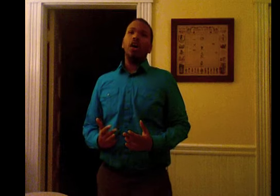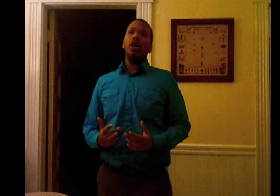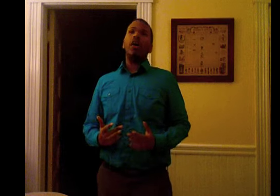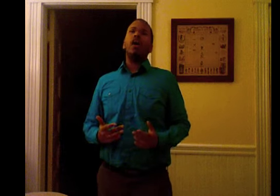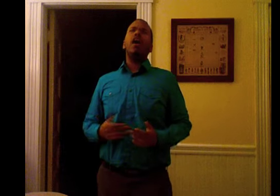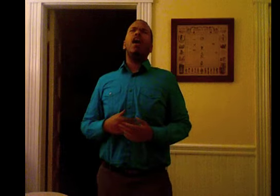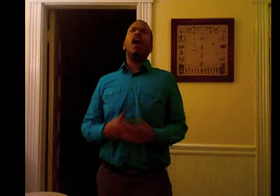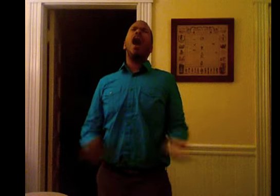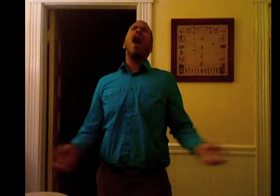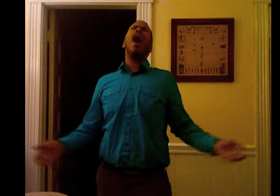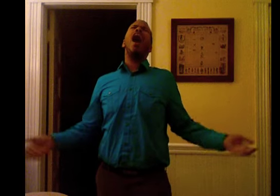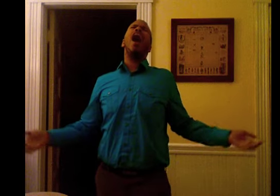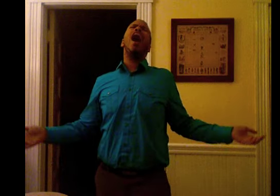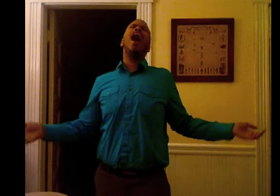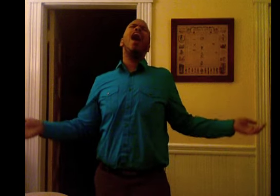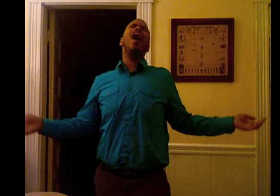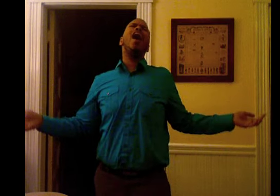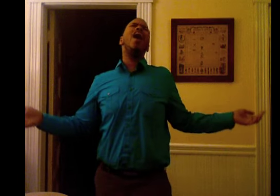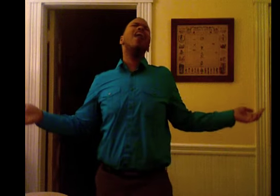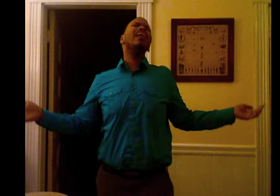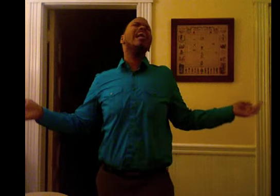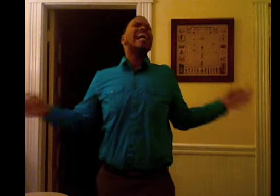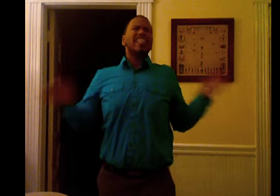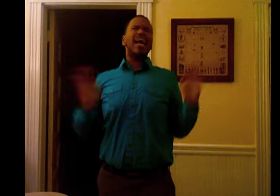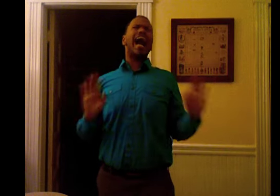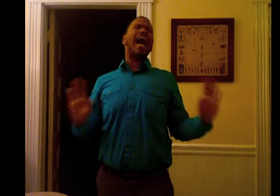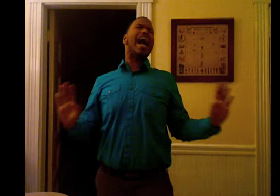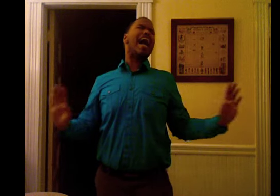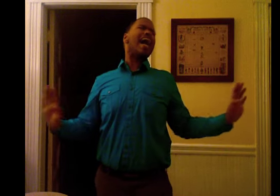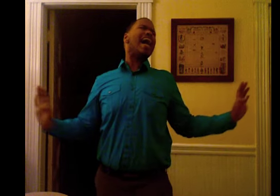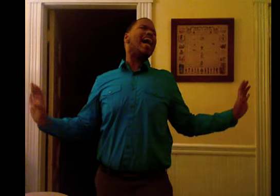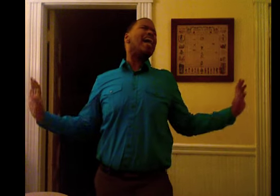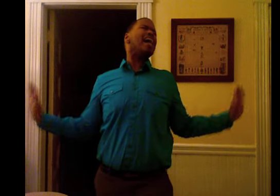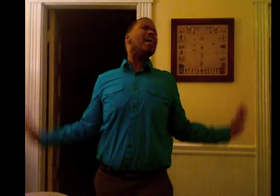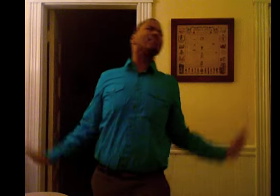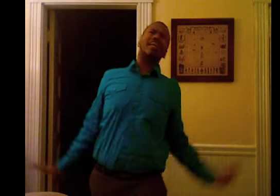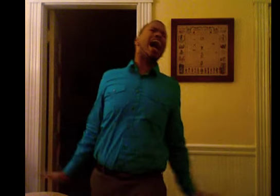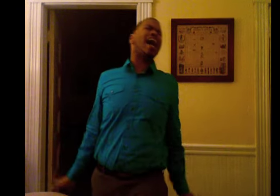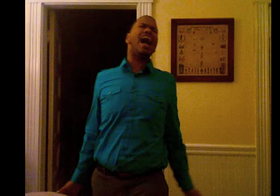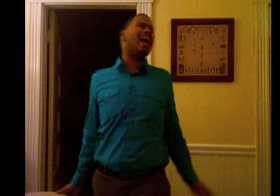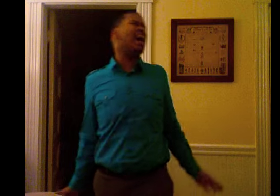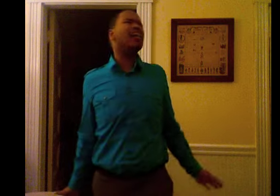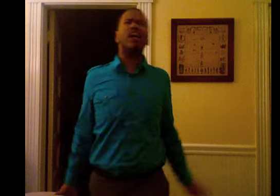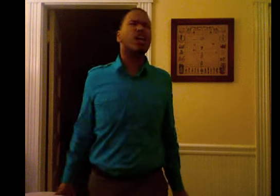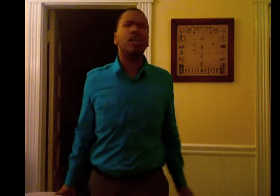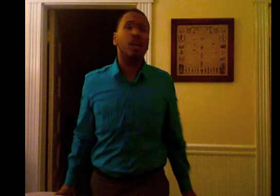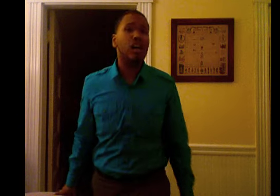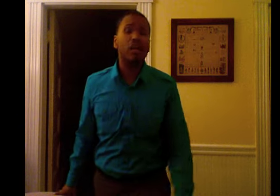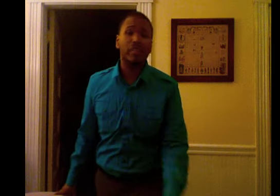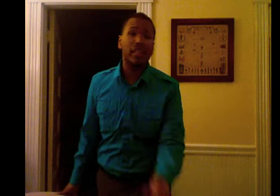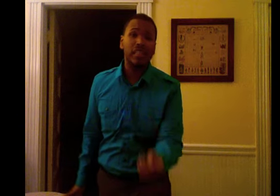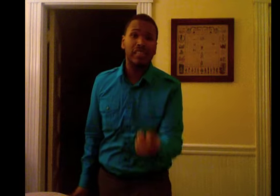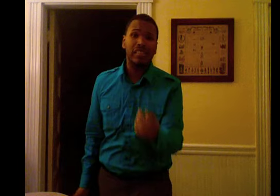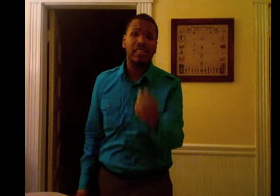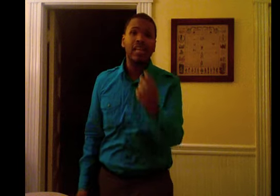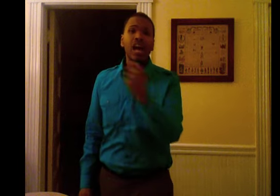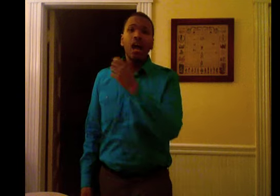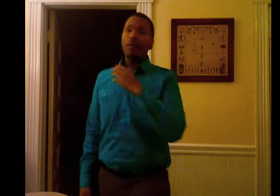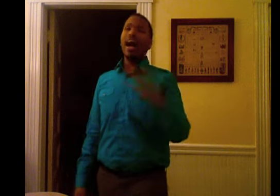long coming. But